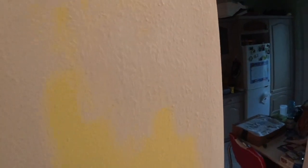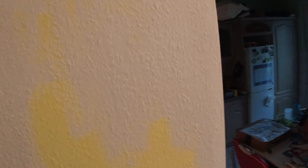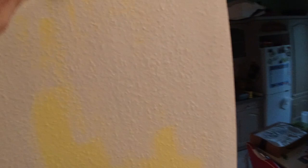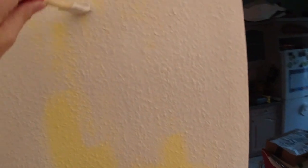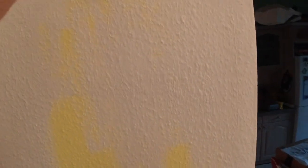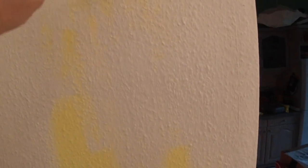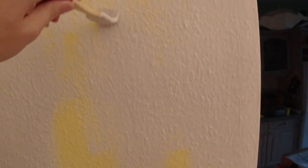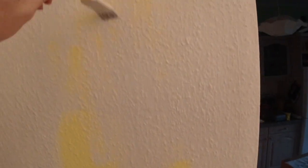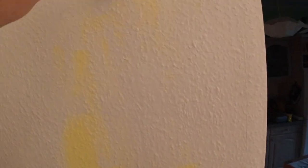Drawing.